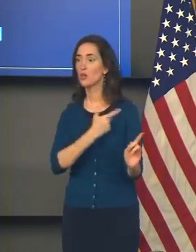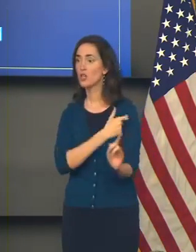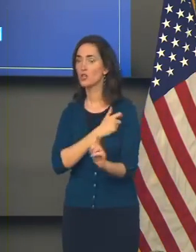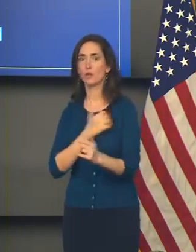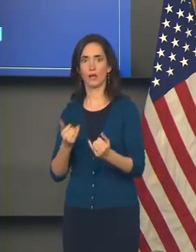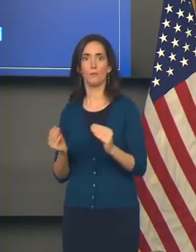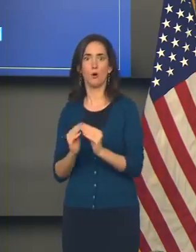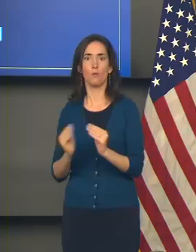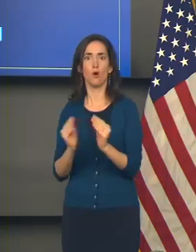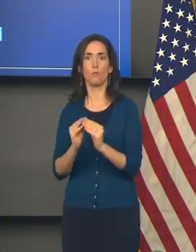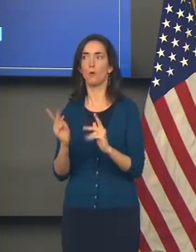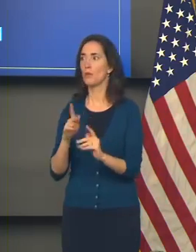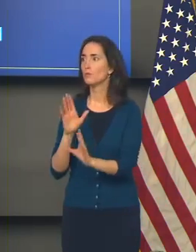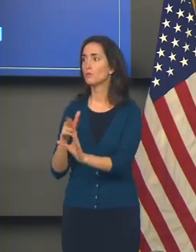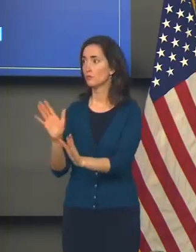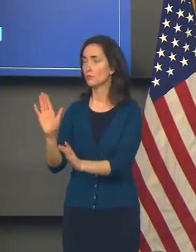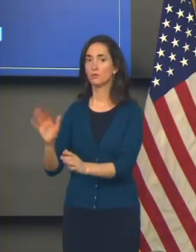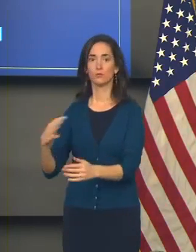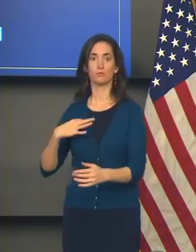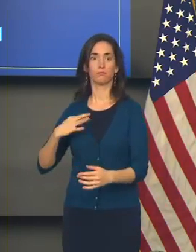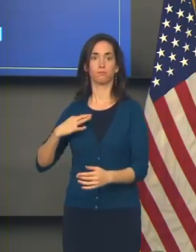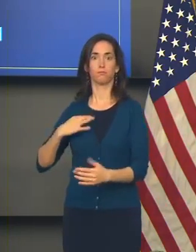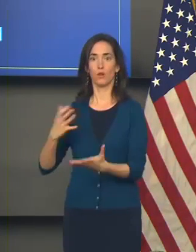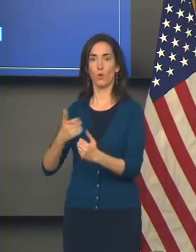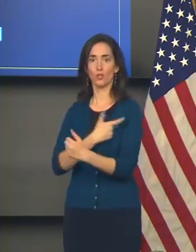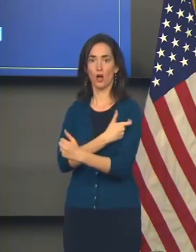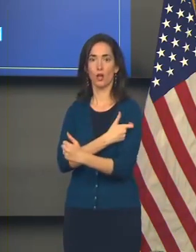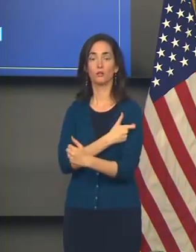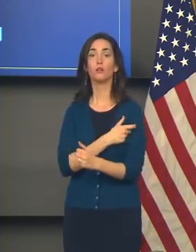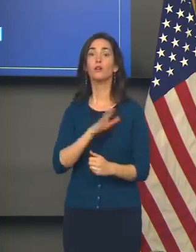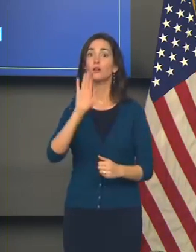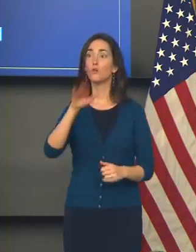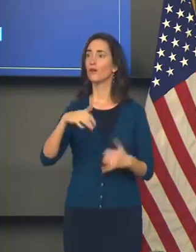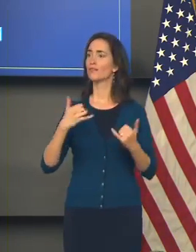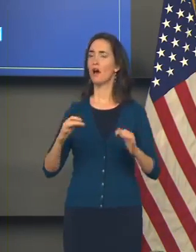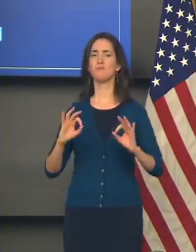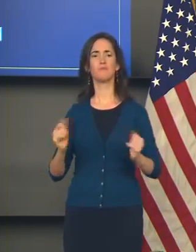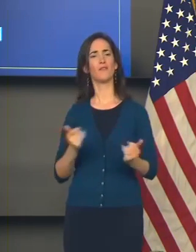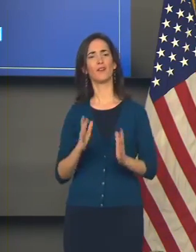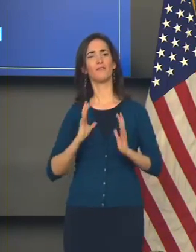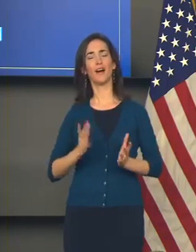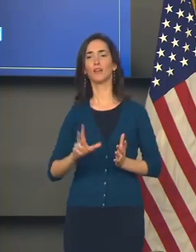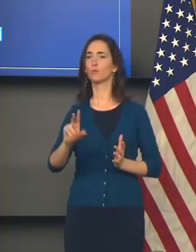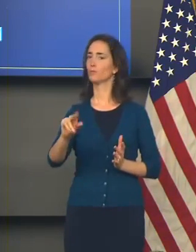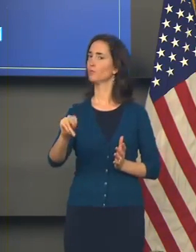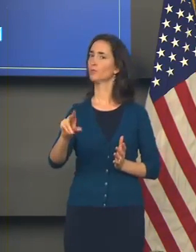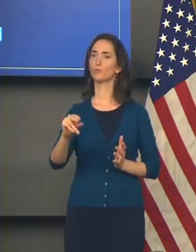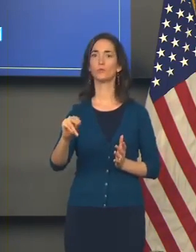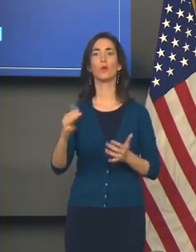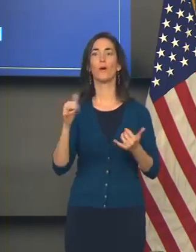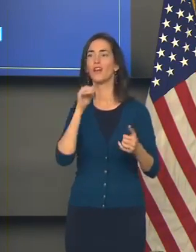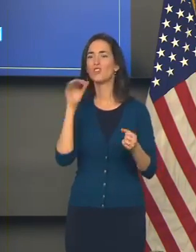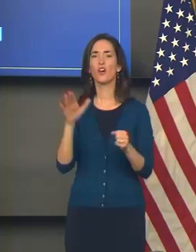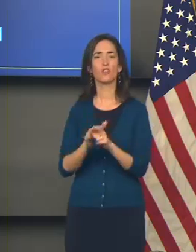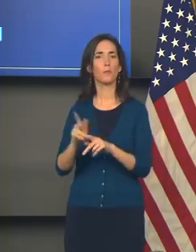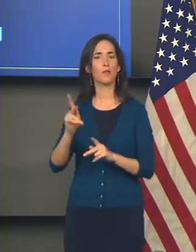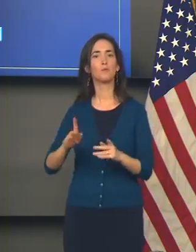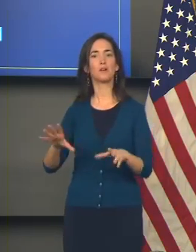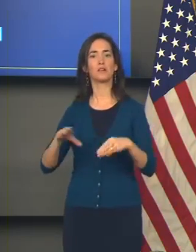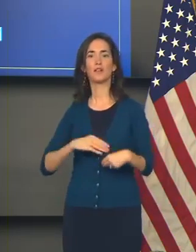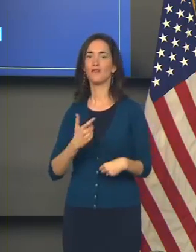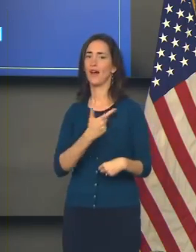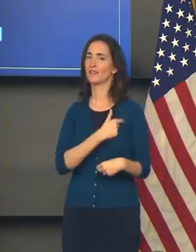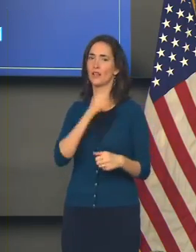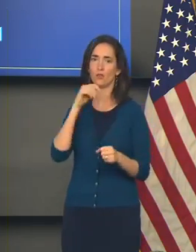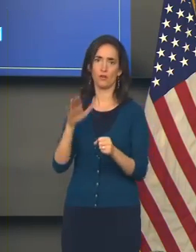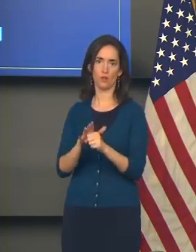about that in just a moment. Quite frankly, we're not in a good place because not enough people have decided up to now to be vaccinated. It is